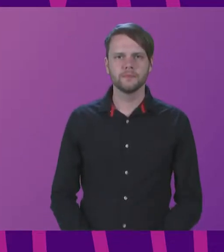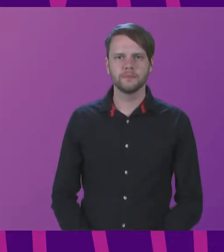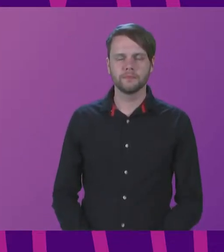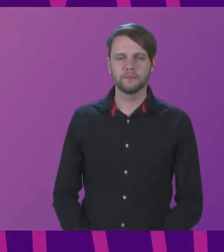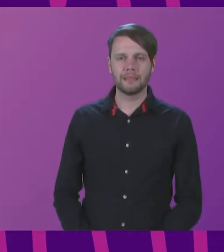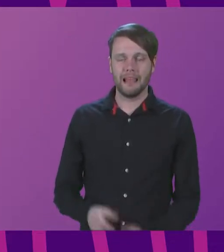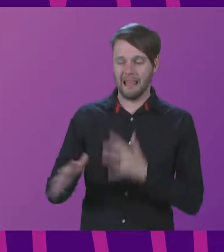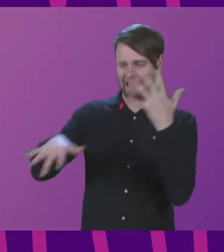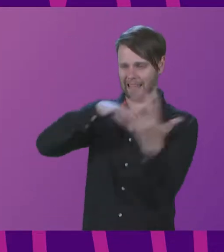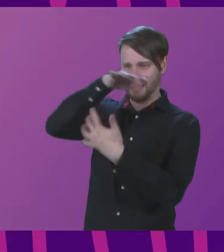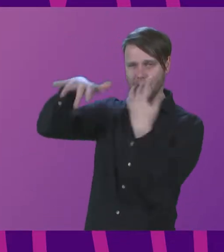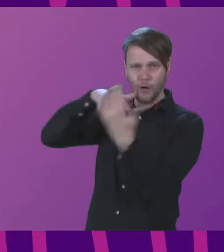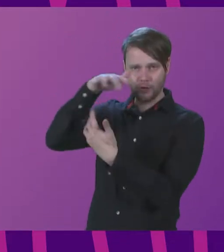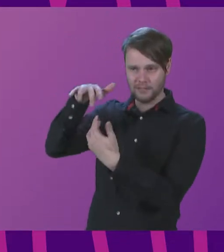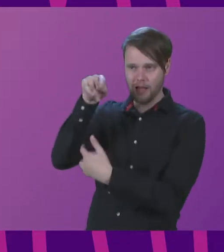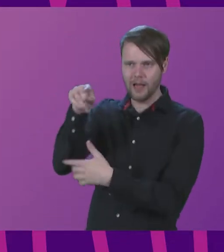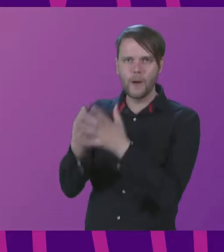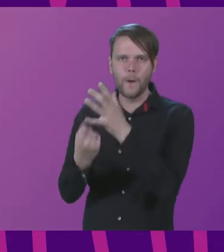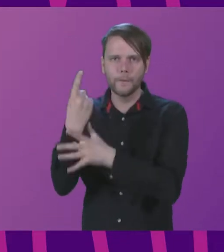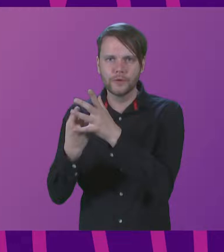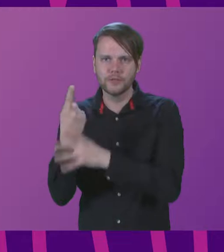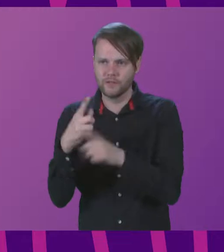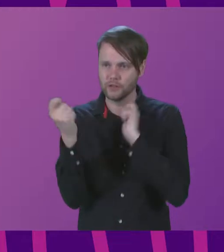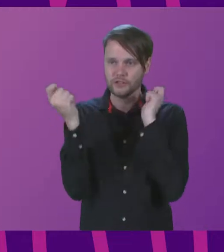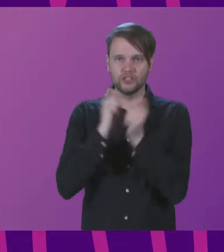Chaos is an opportunity to rebuild.